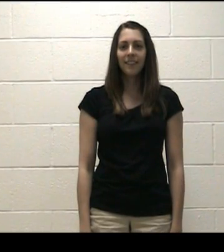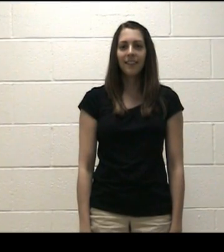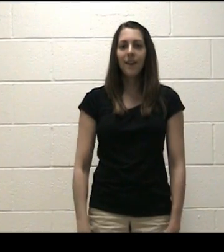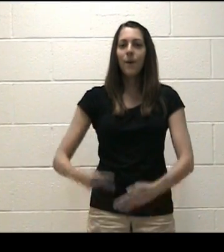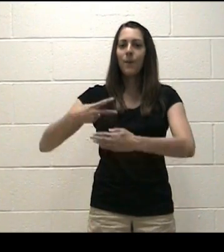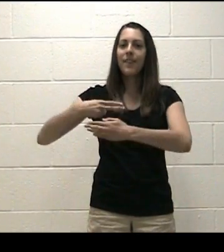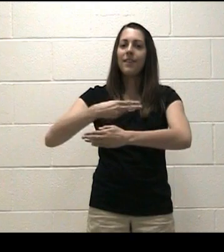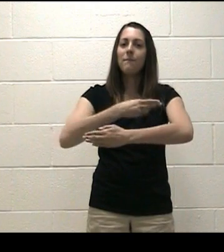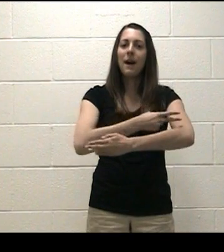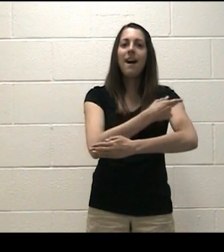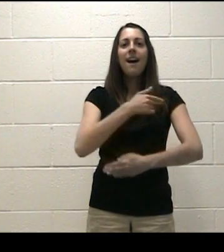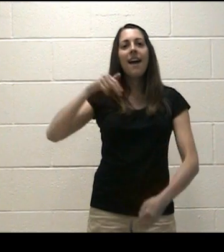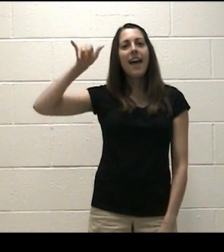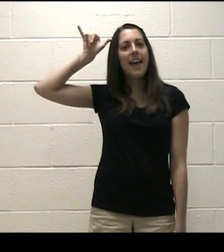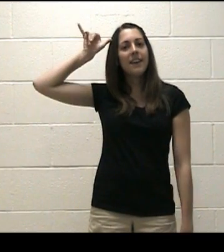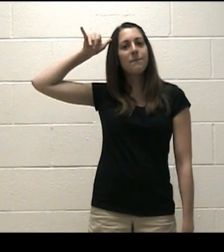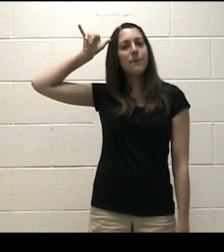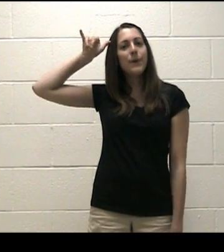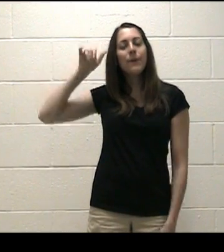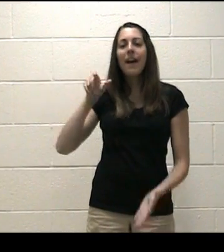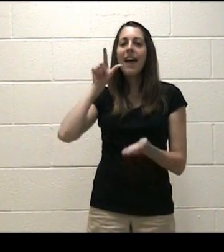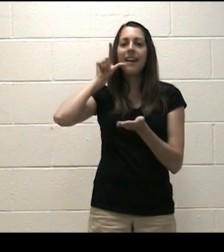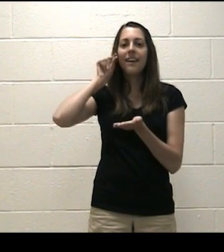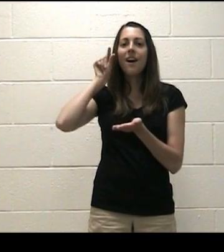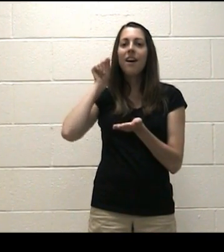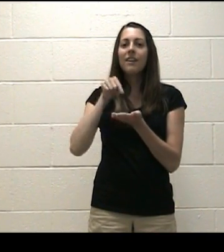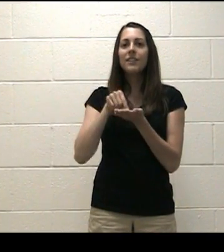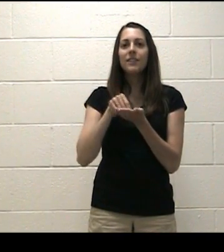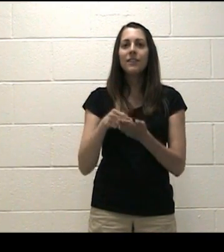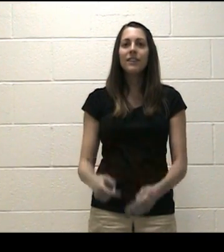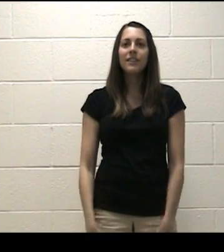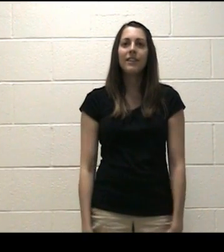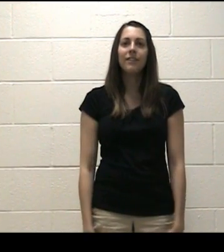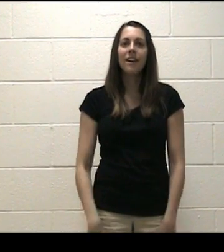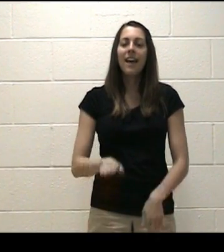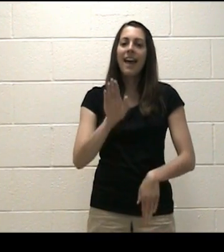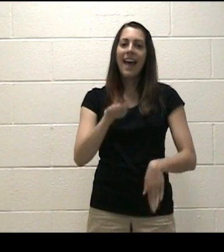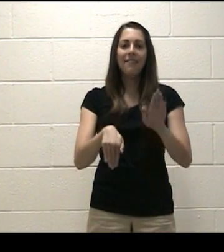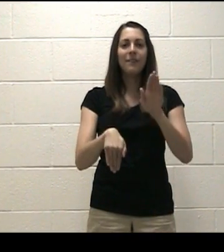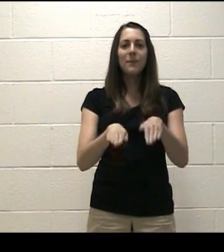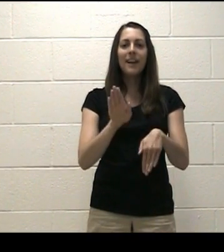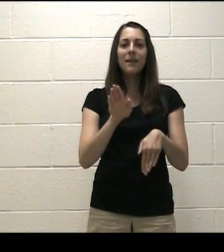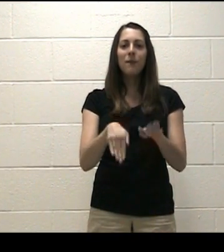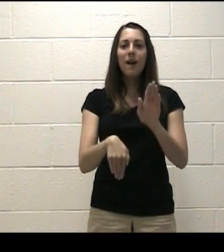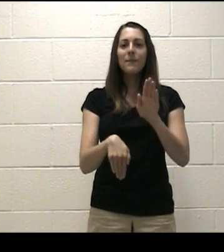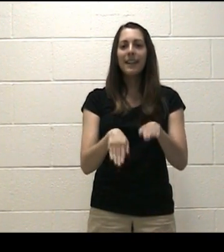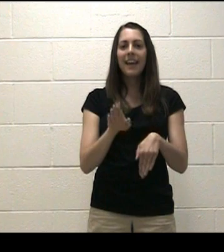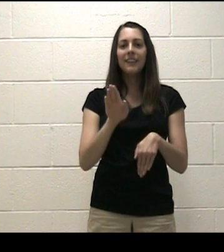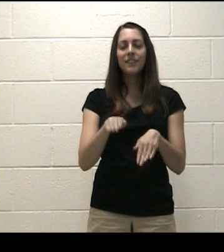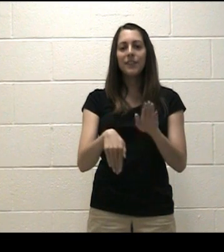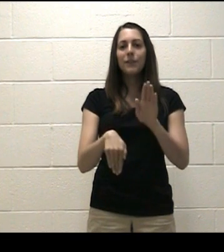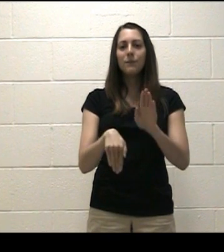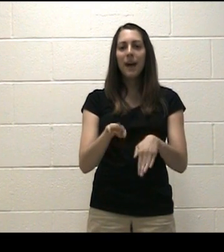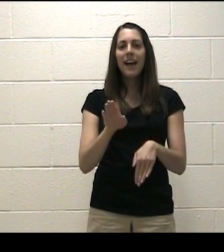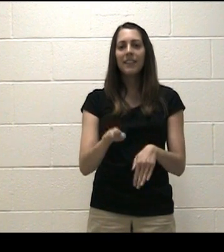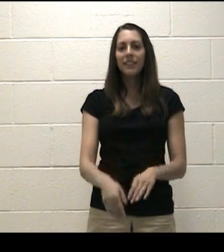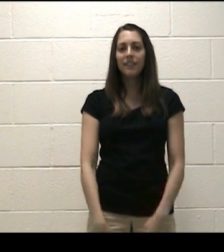With a baa and a moo and a cock-a-doodle-doo, everybody promenade two by two.